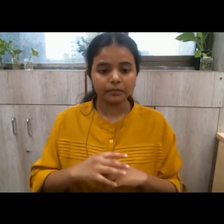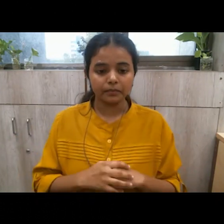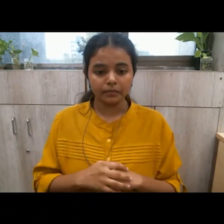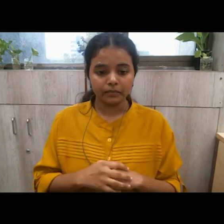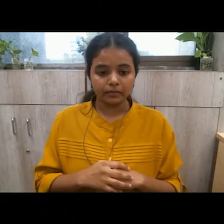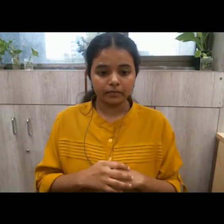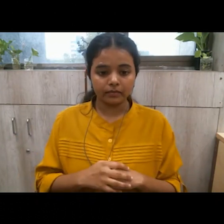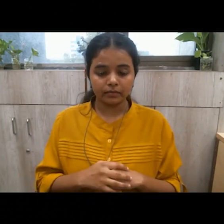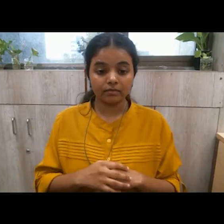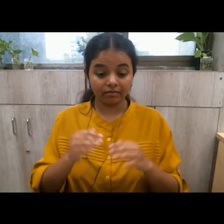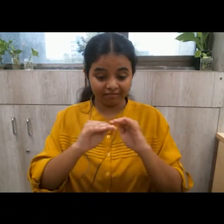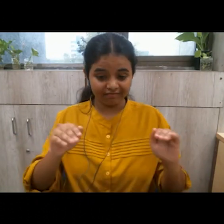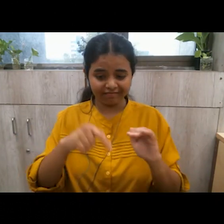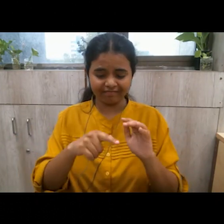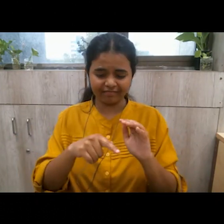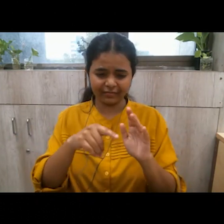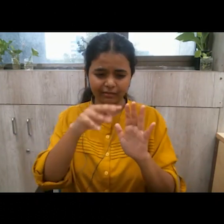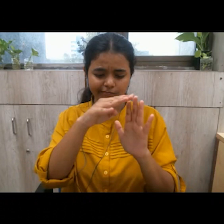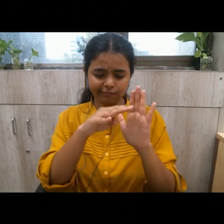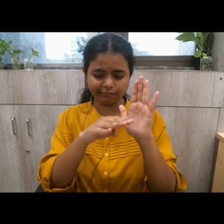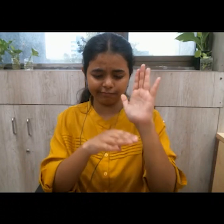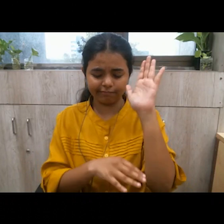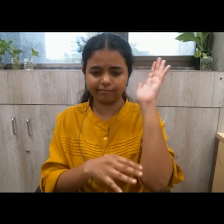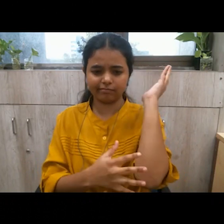from the most marginalized ignored